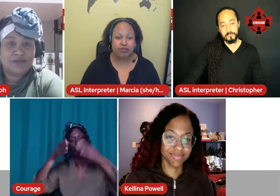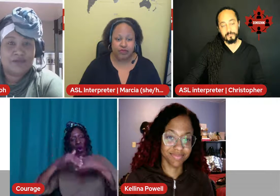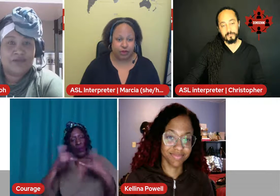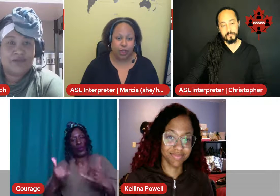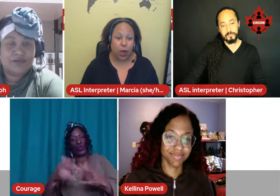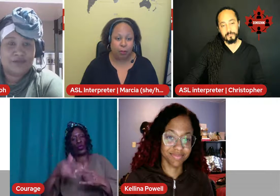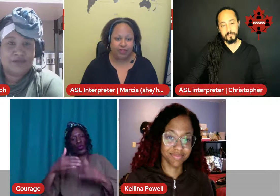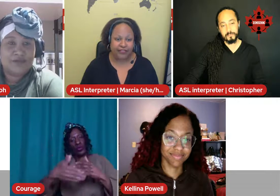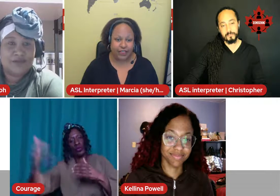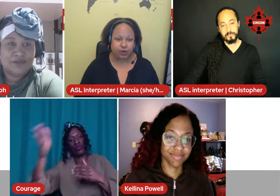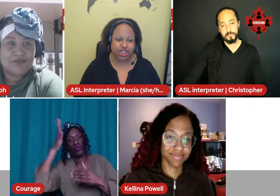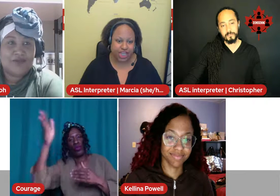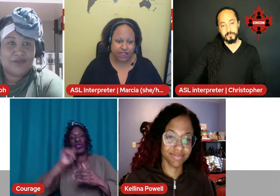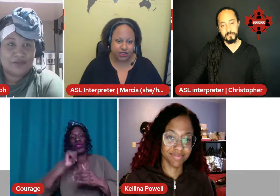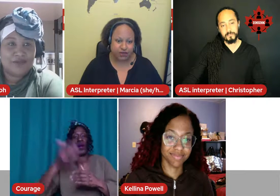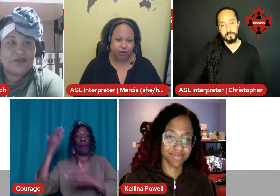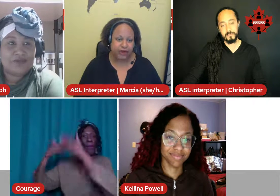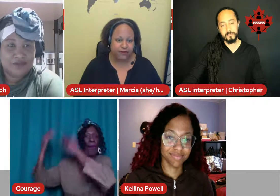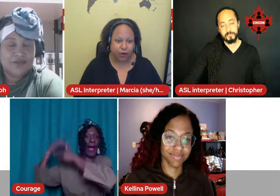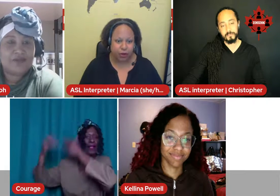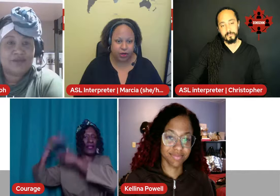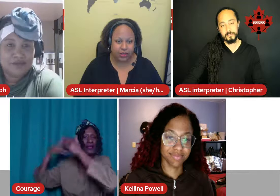There's hope that things will change moving forward.